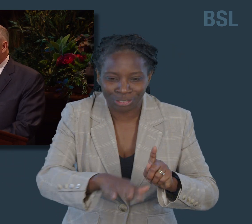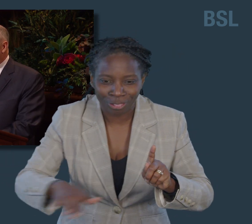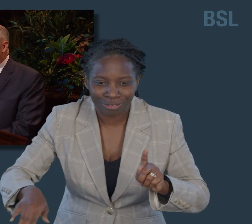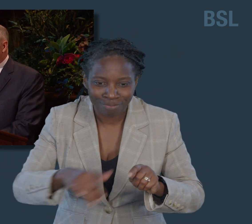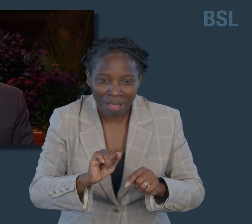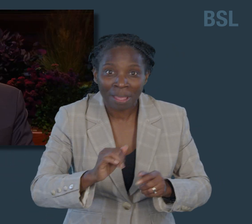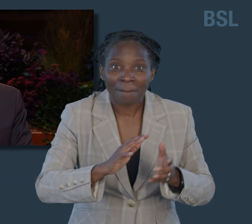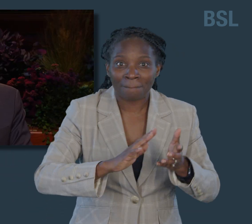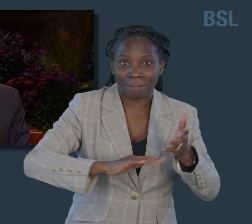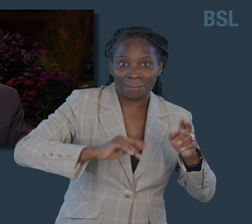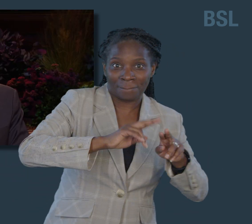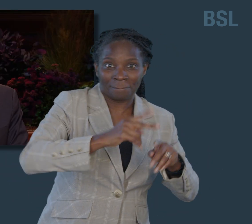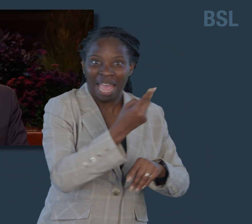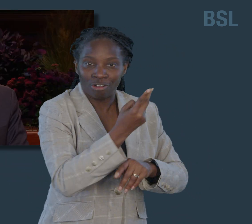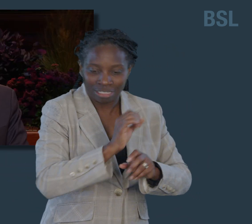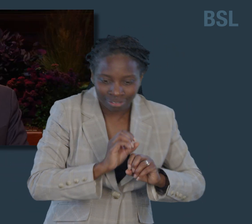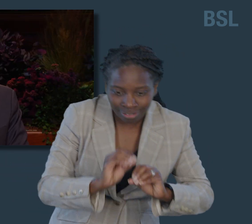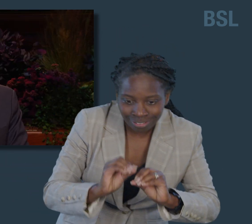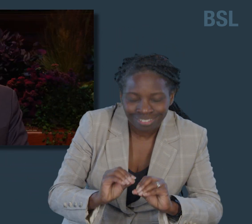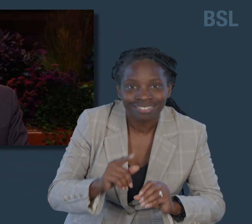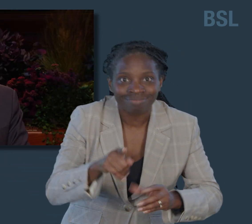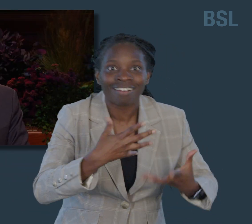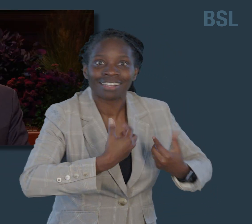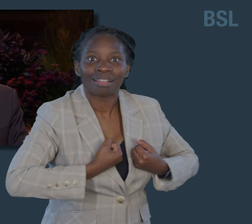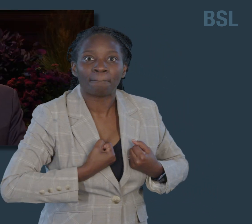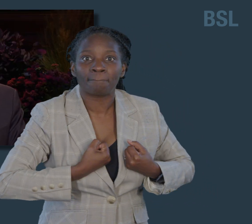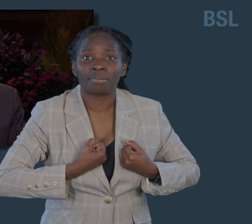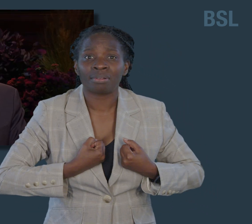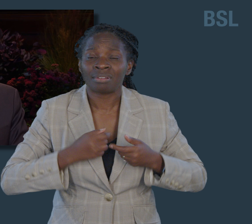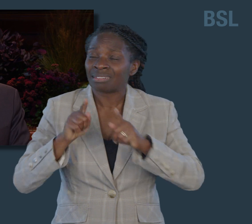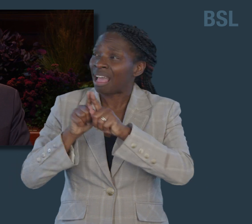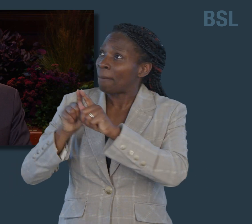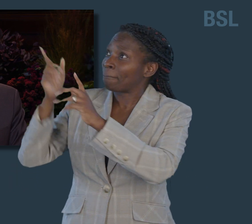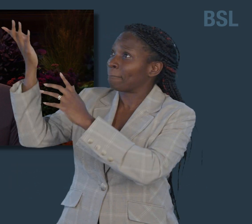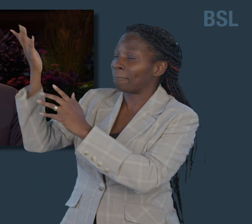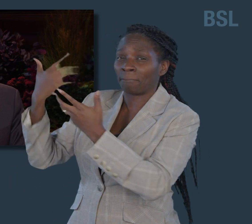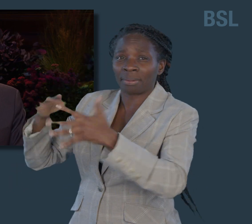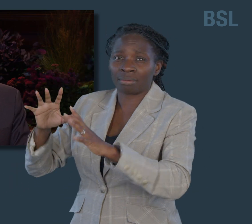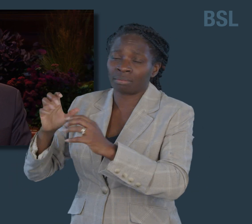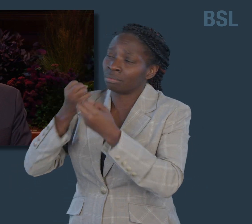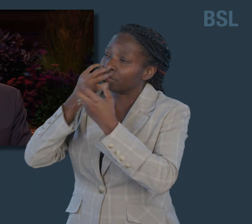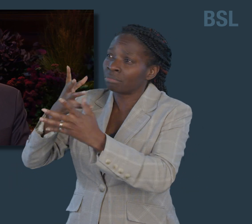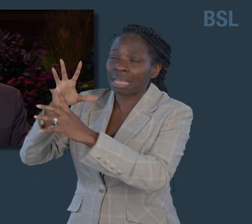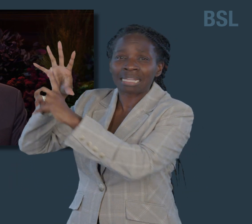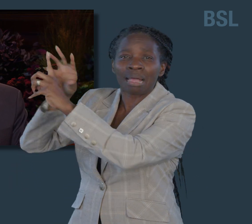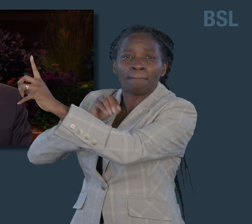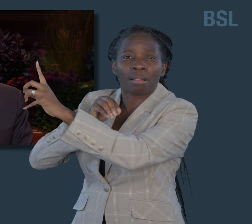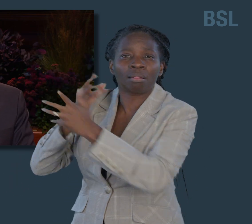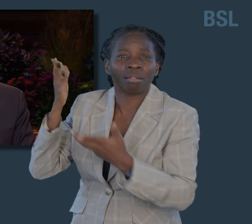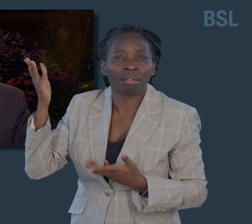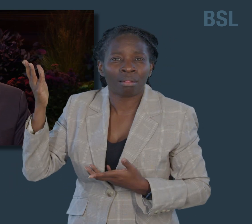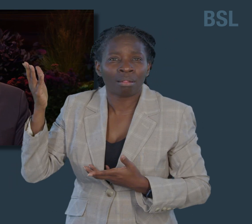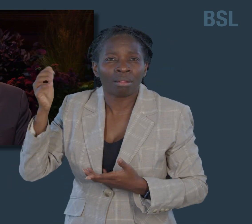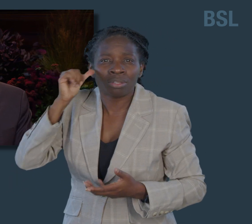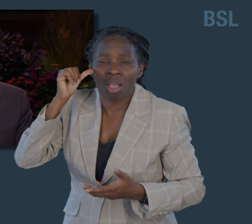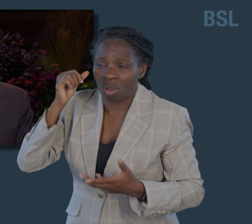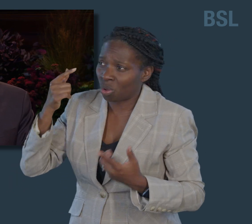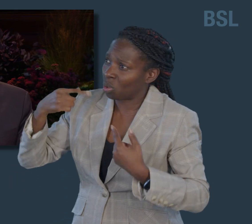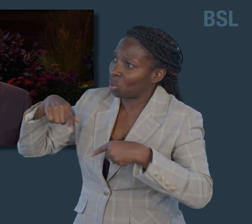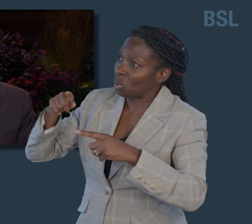As always, the Savior set the perfect example for us. With a heavy heart and knowing the painful work He had to do, He submitted to His